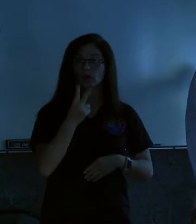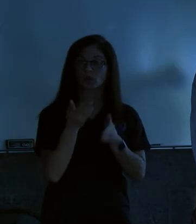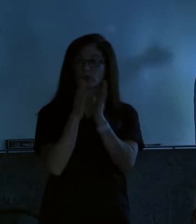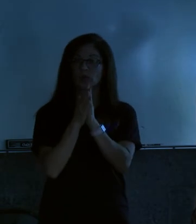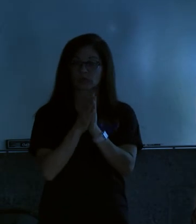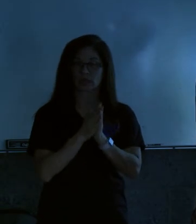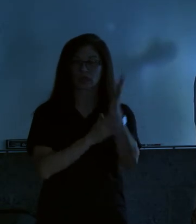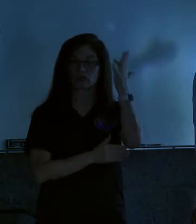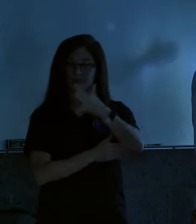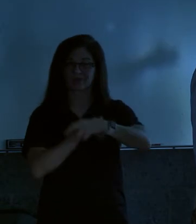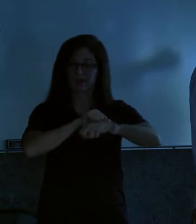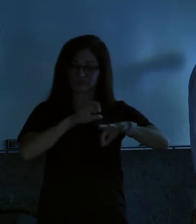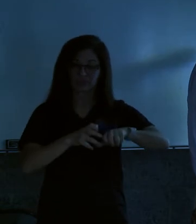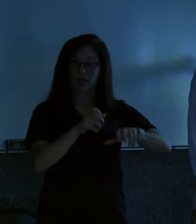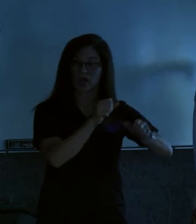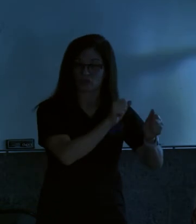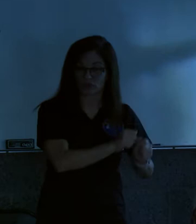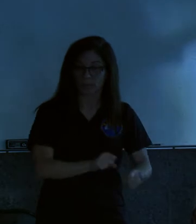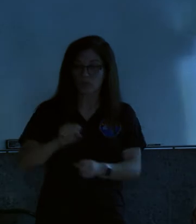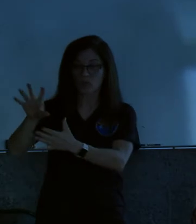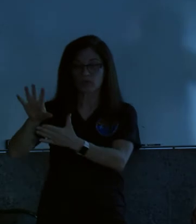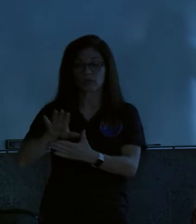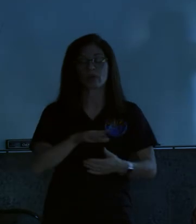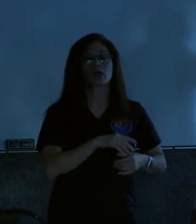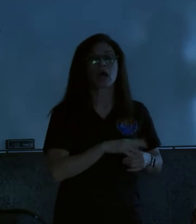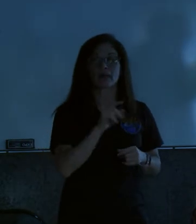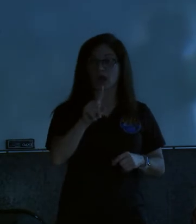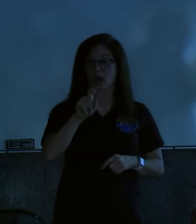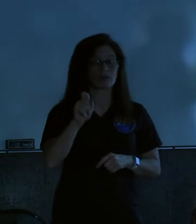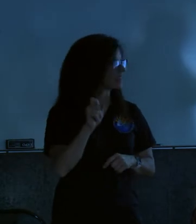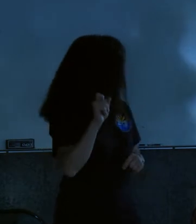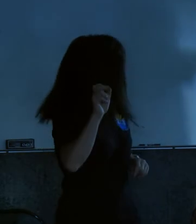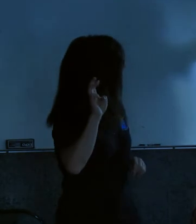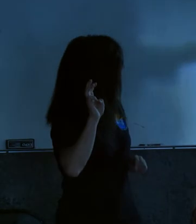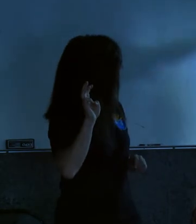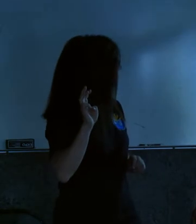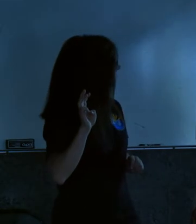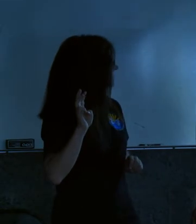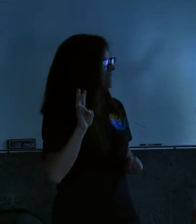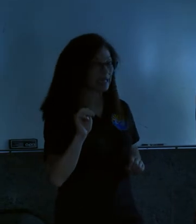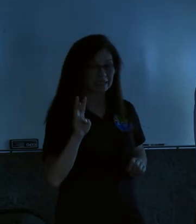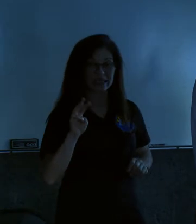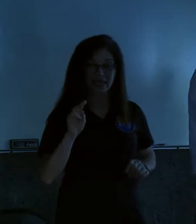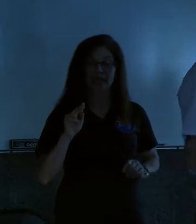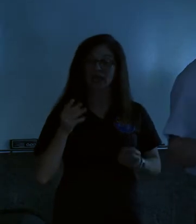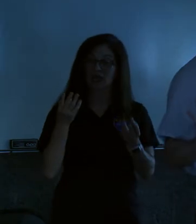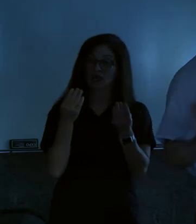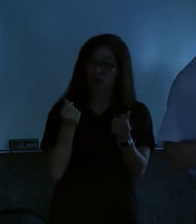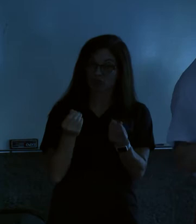point in time, and 160 properties. This is the map we used, and we marked it for what people said. 160